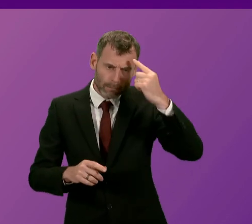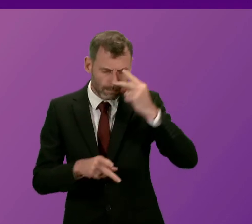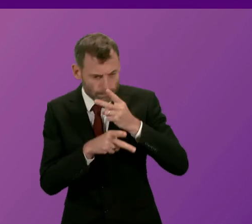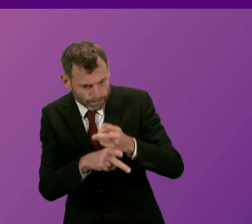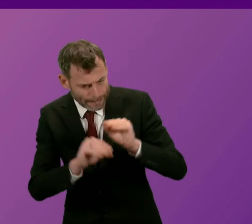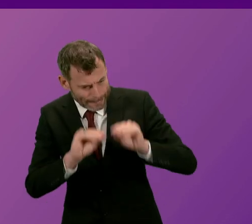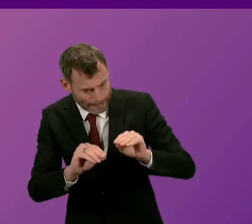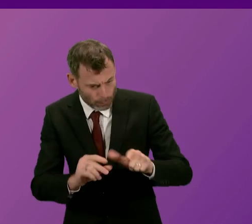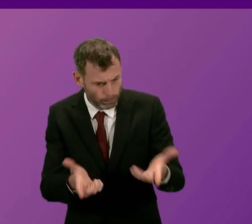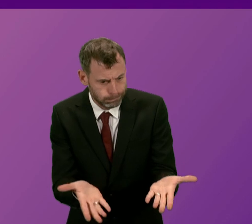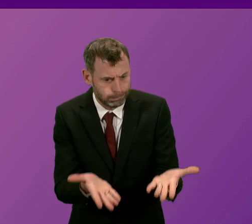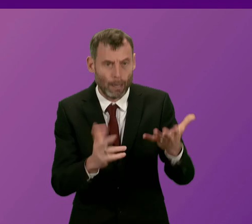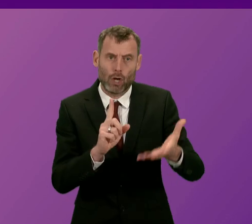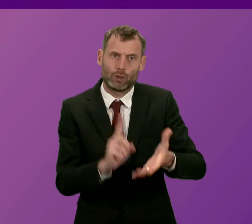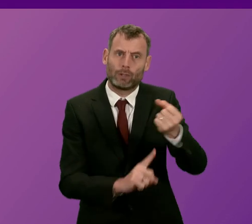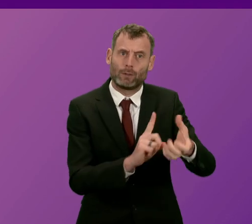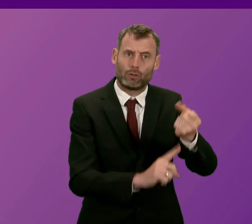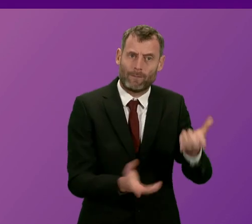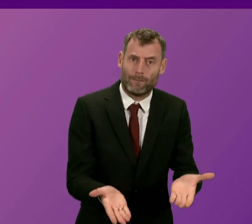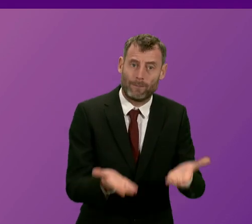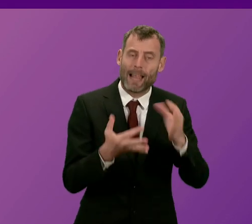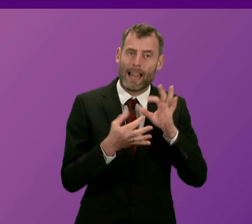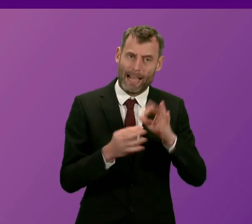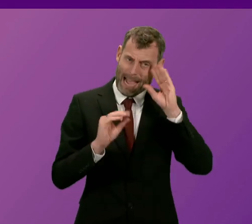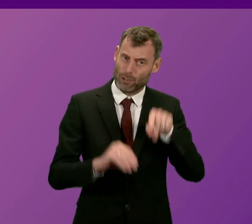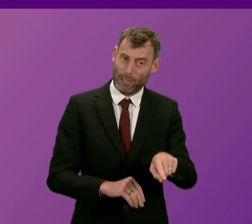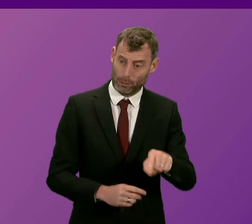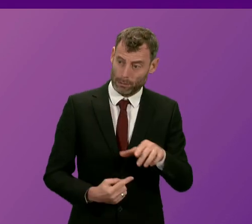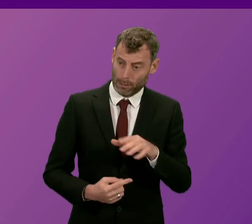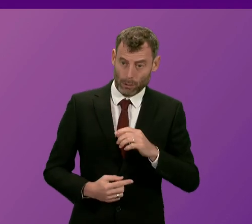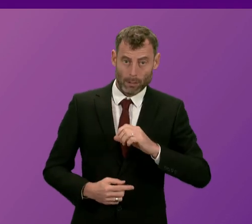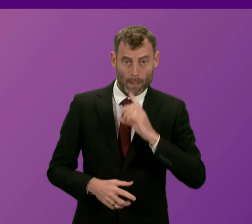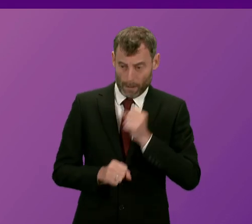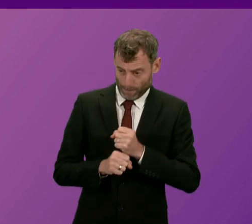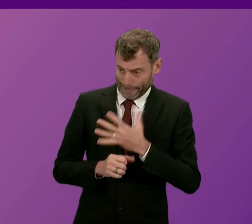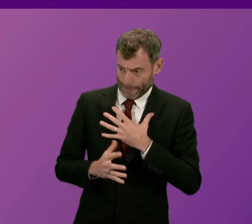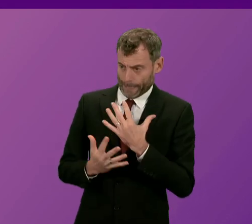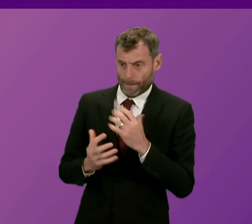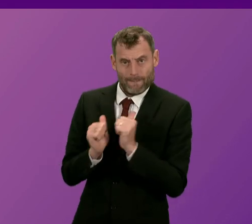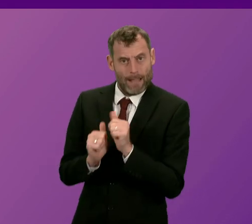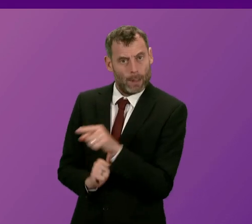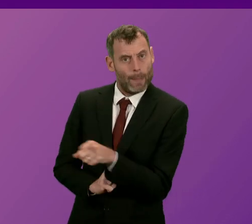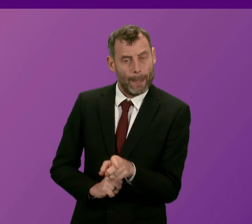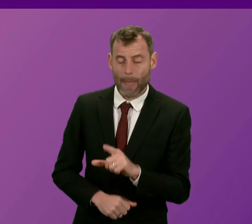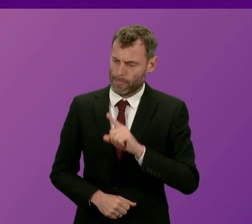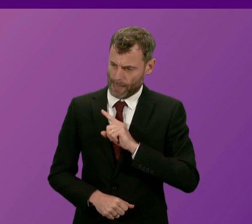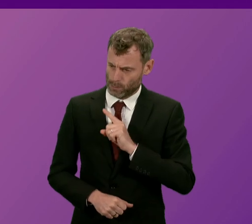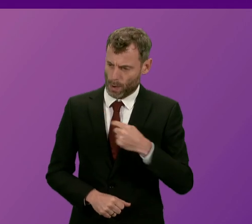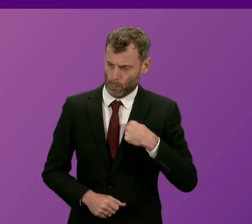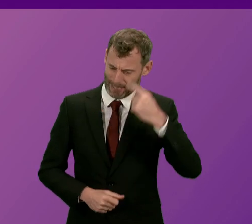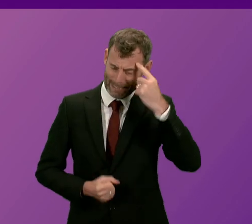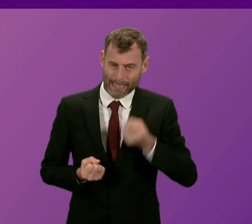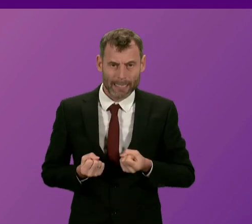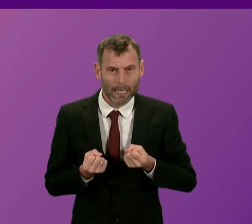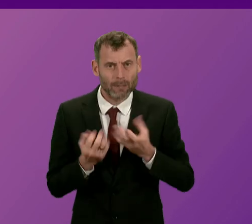achievement of the Government's objectives on education. It's for that reason that we are making available the resources to protect